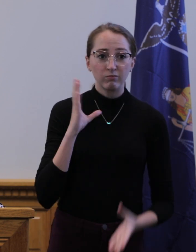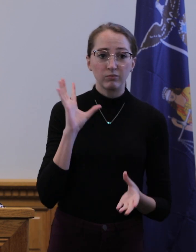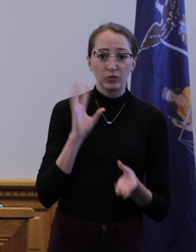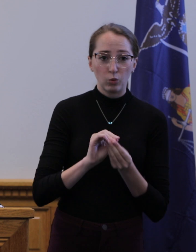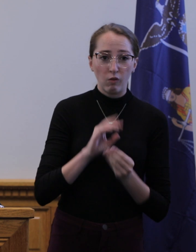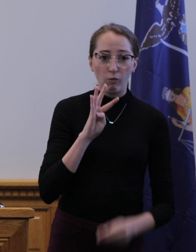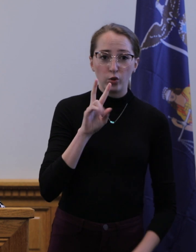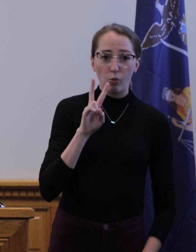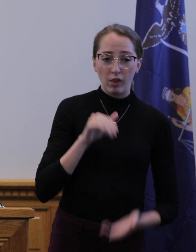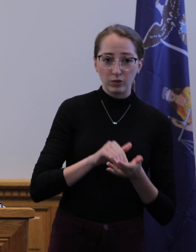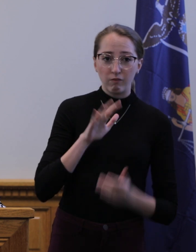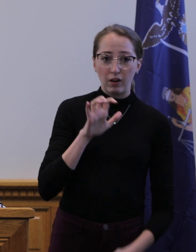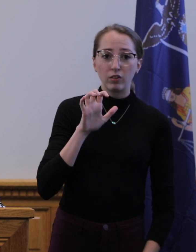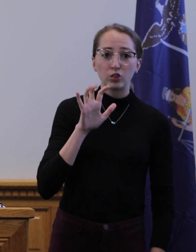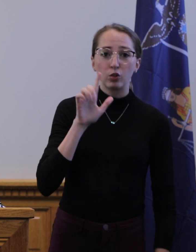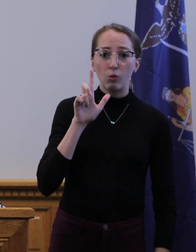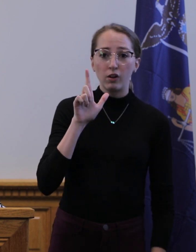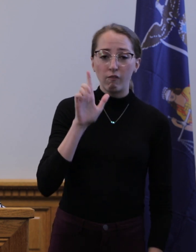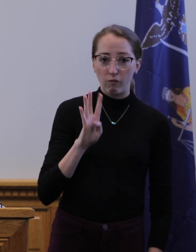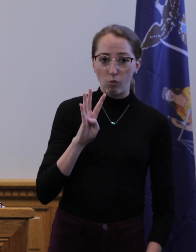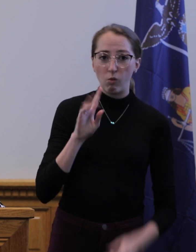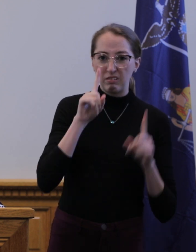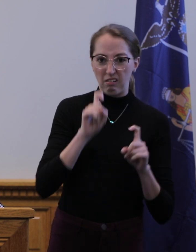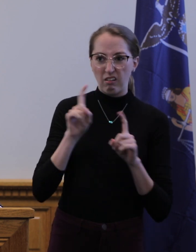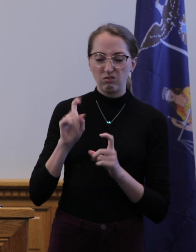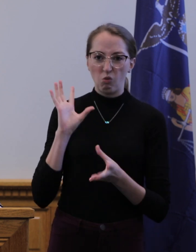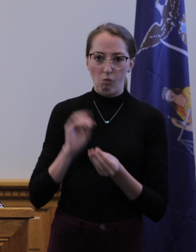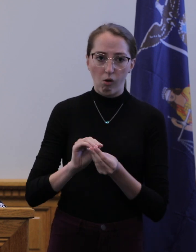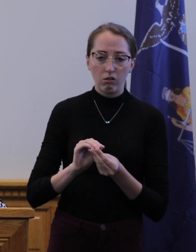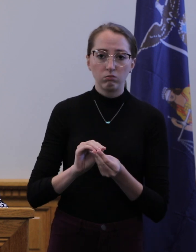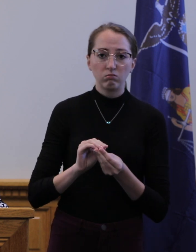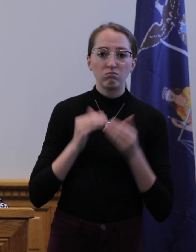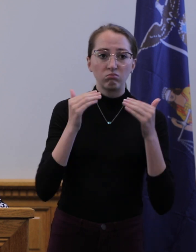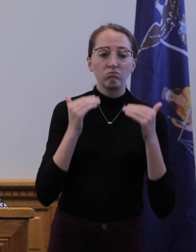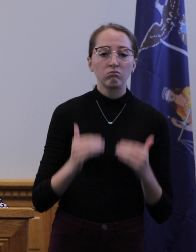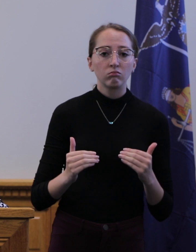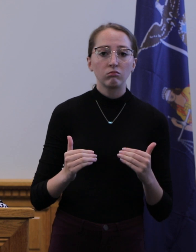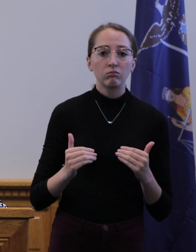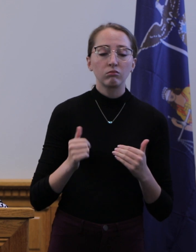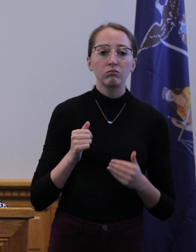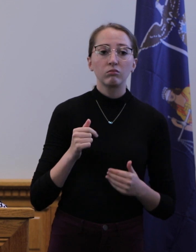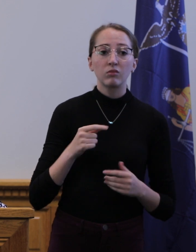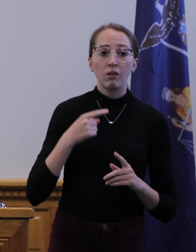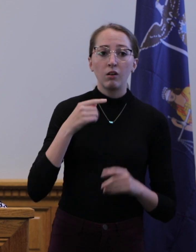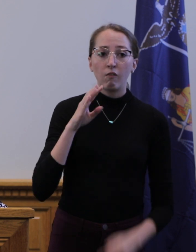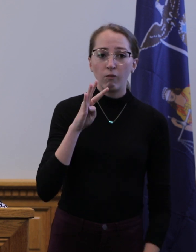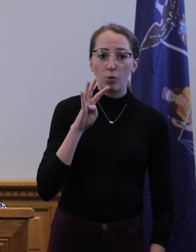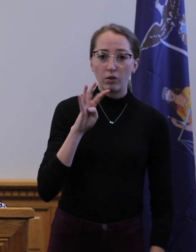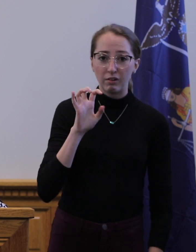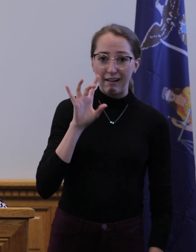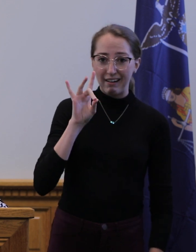,524 tests performed. We've had 489